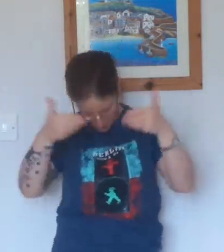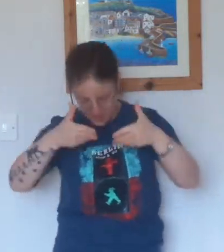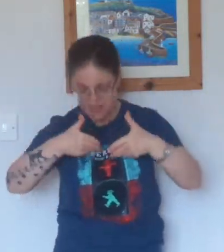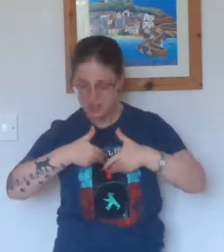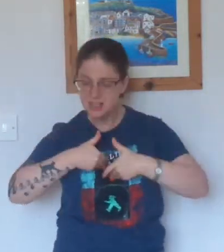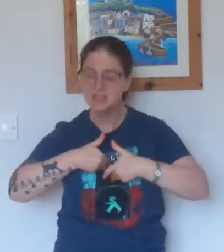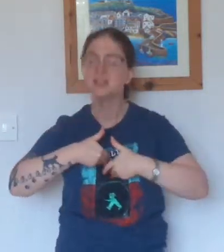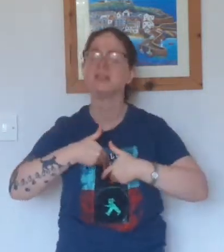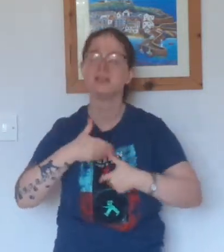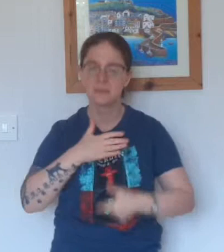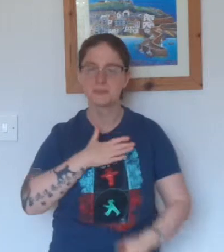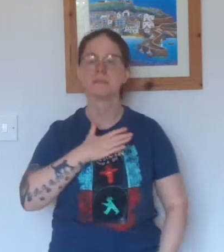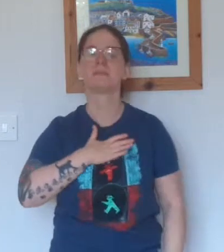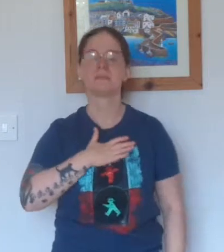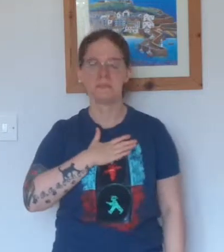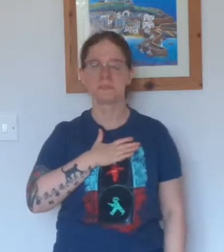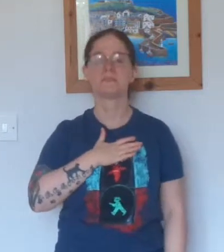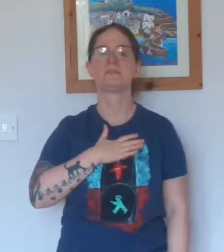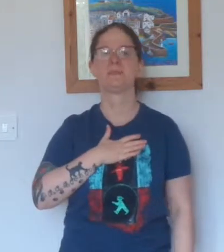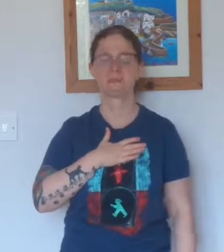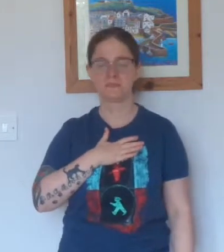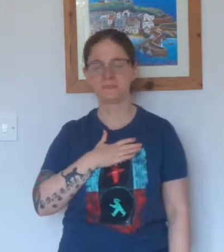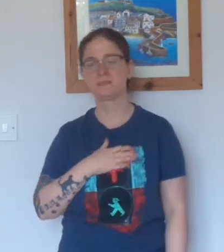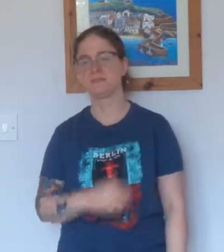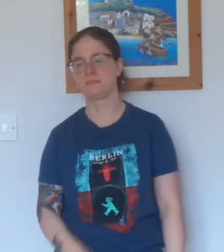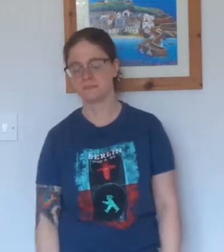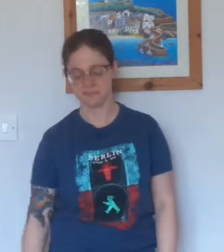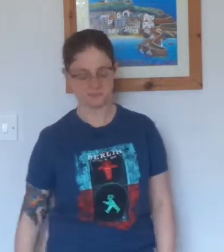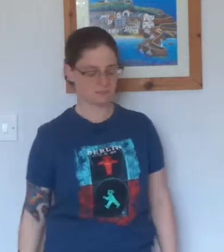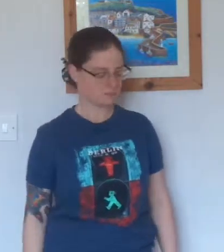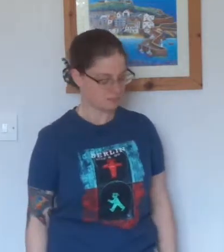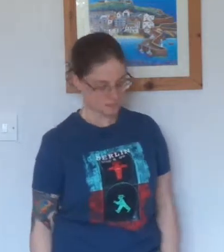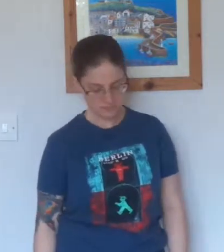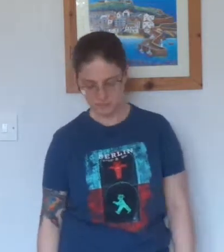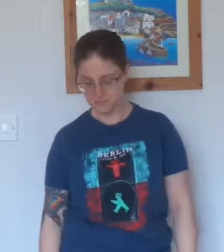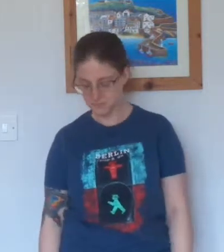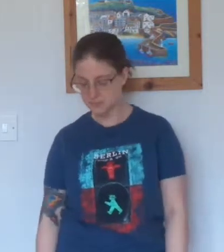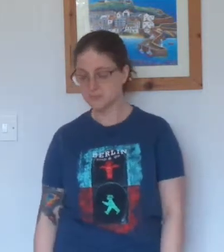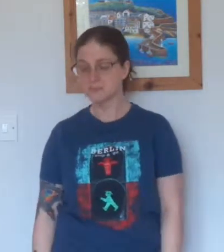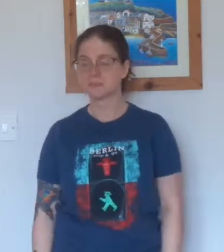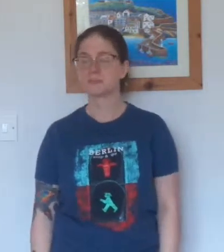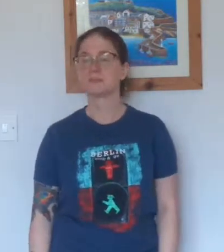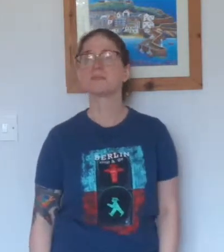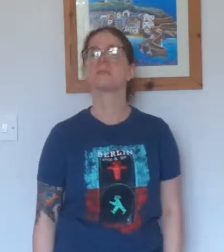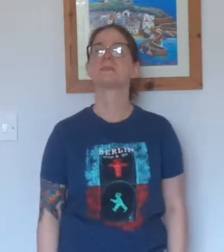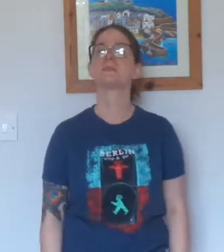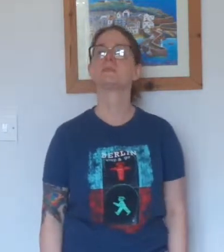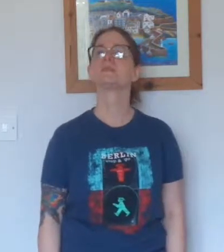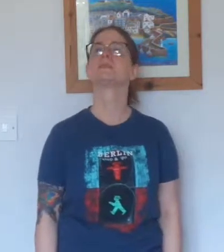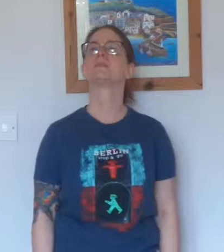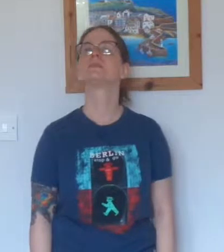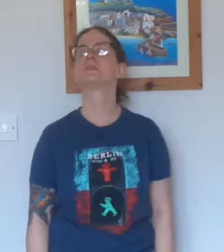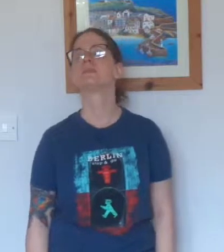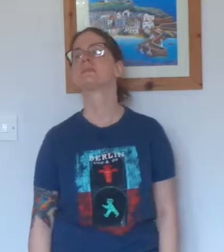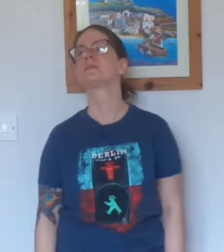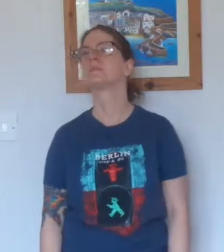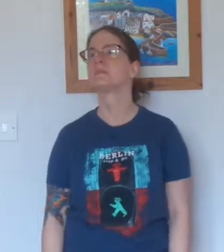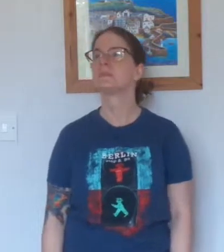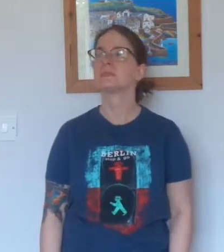me. The nights are lonely,